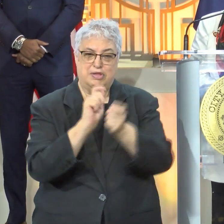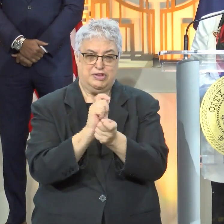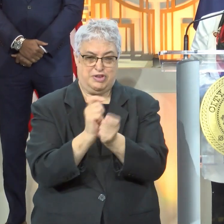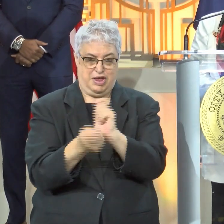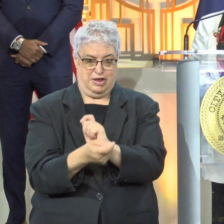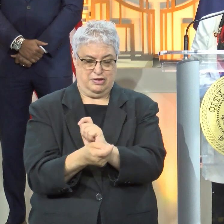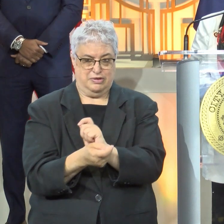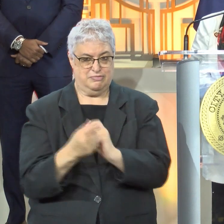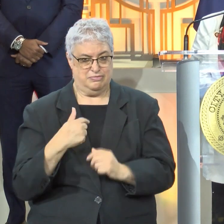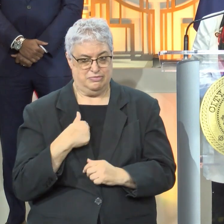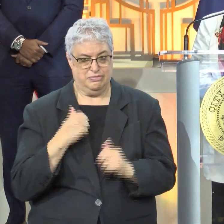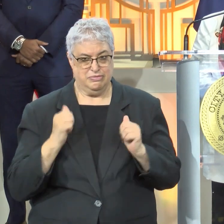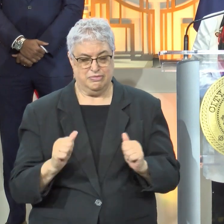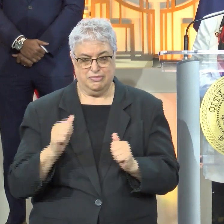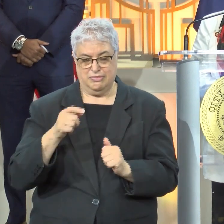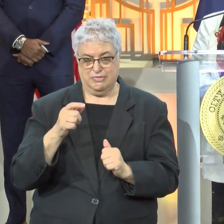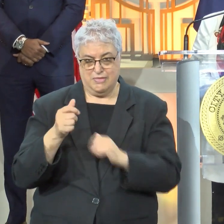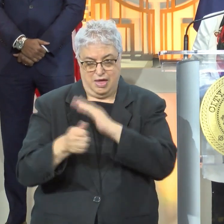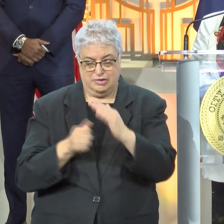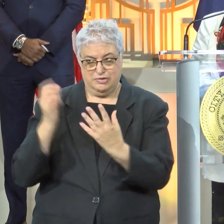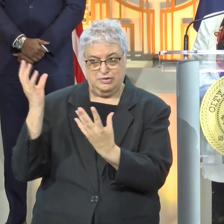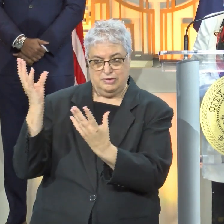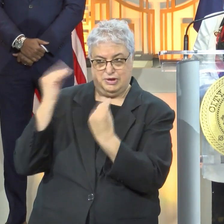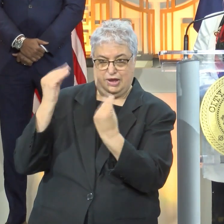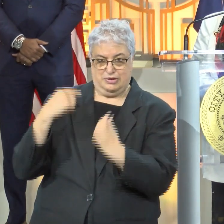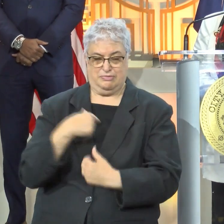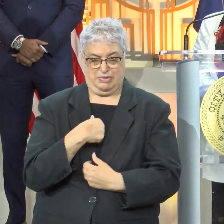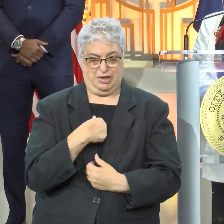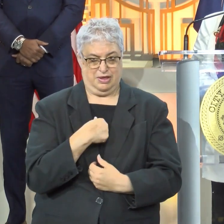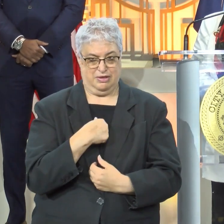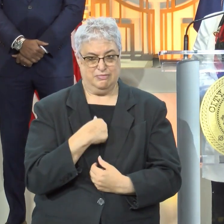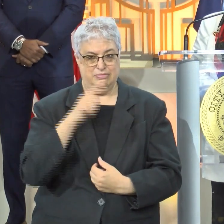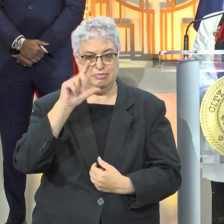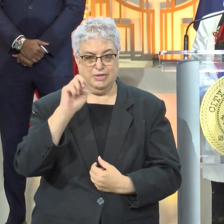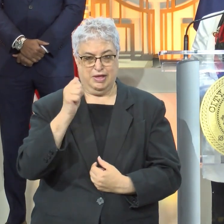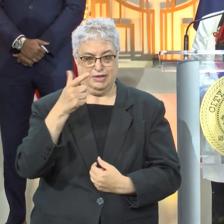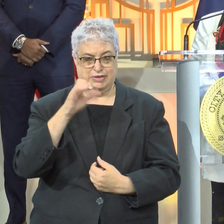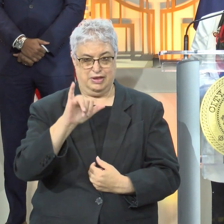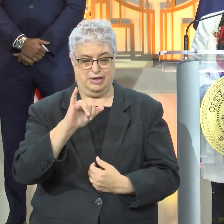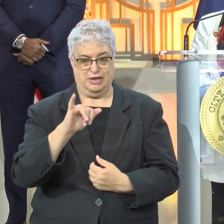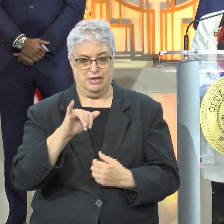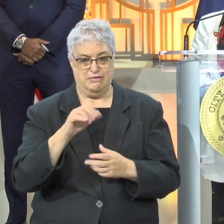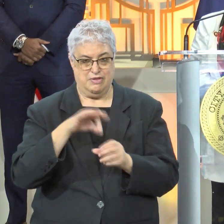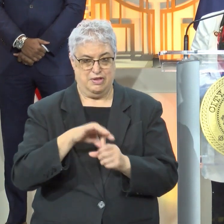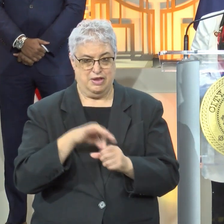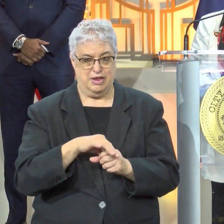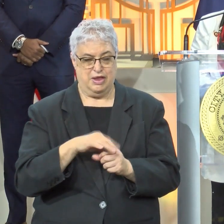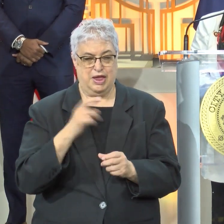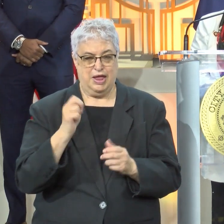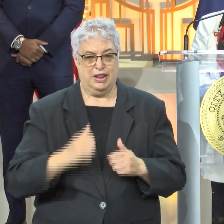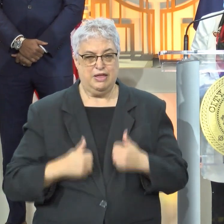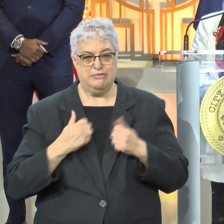privileged to have been able to be tutored by him. And he has a legacy of voting because he lived through and